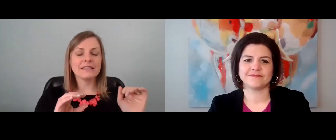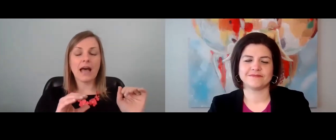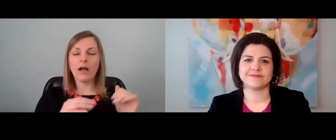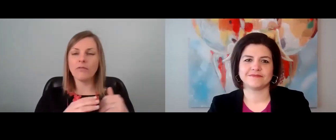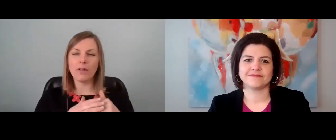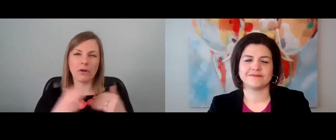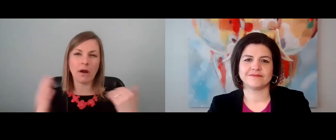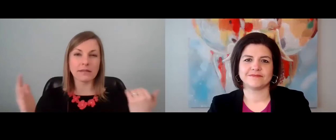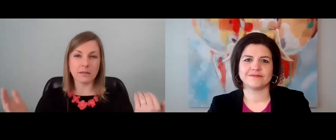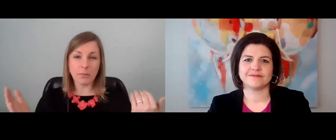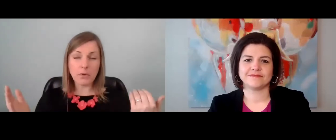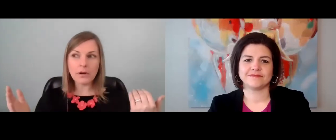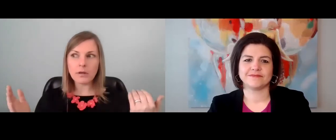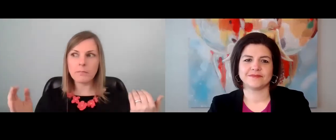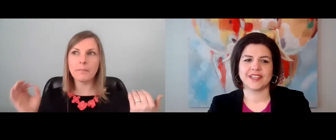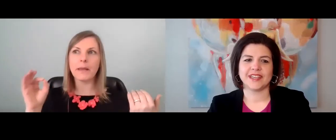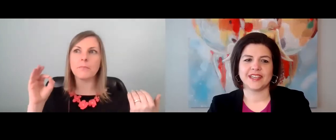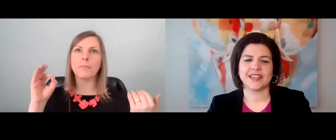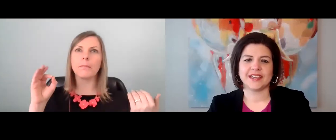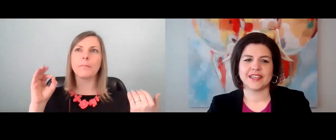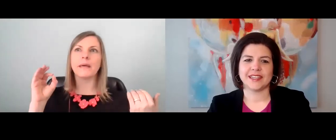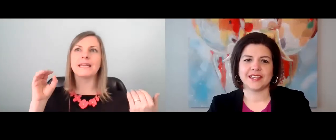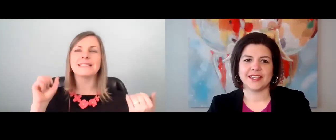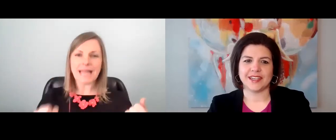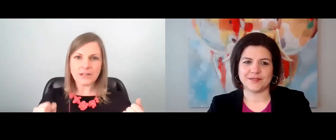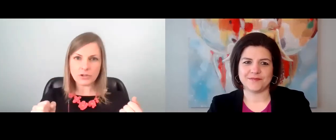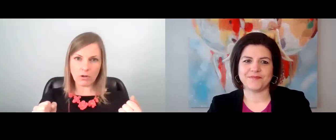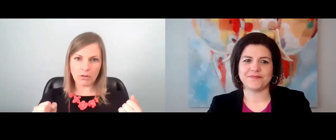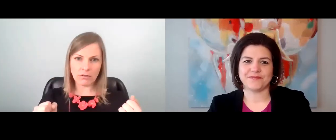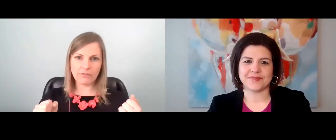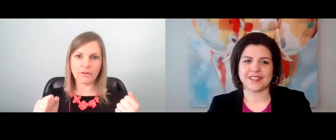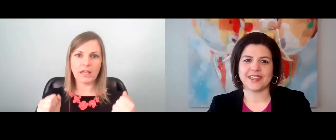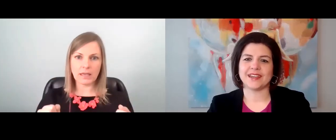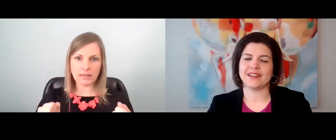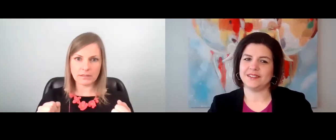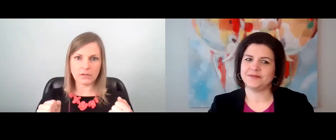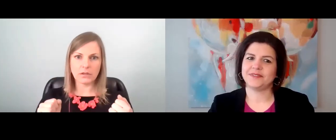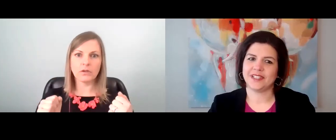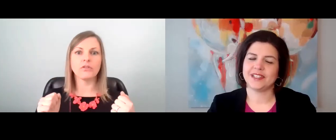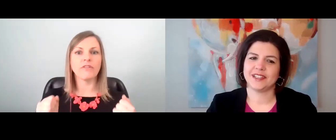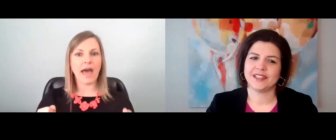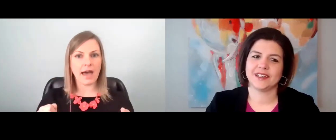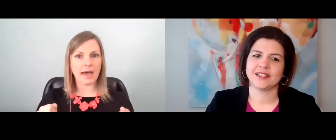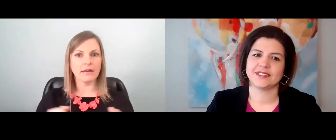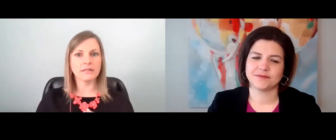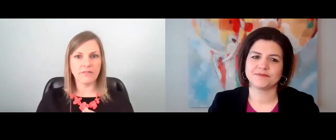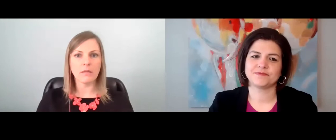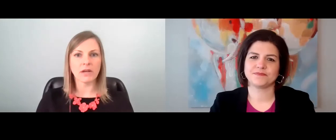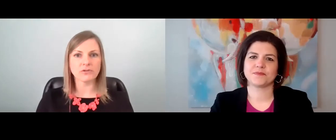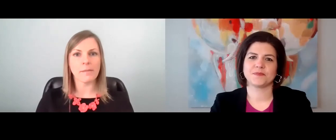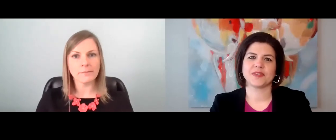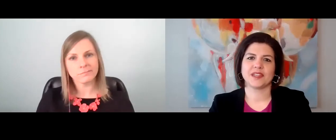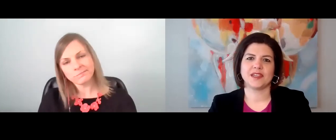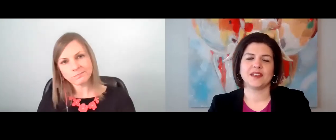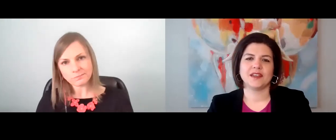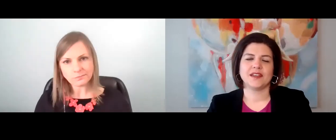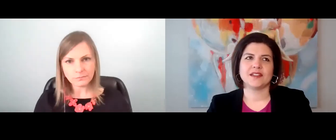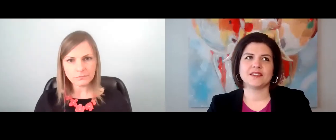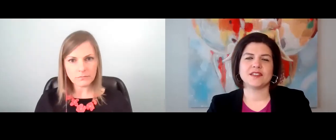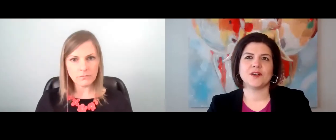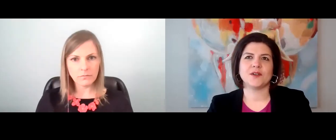is helpful across the board, but, but essential for kids who've had developmental trauma.